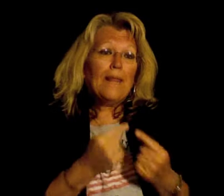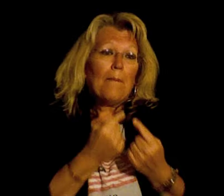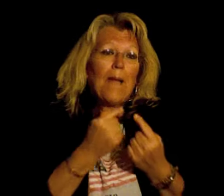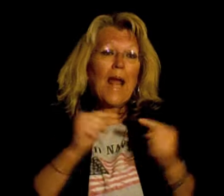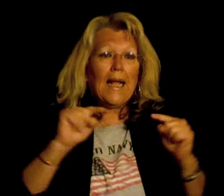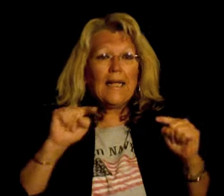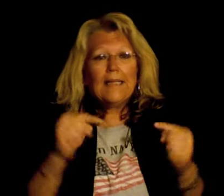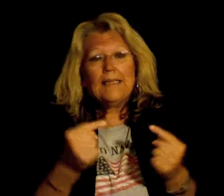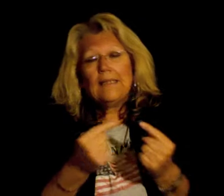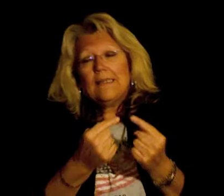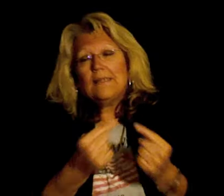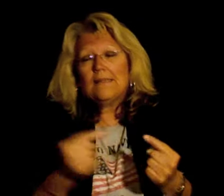the pain